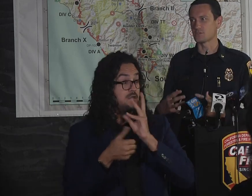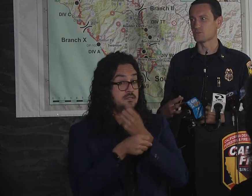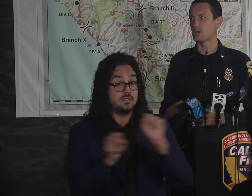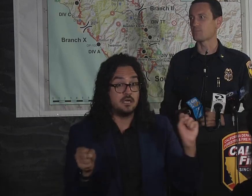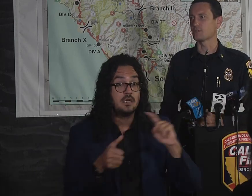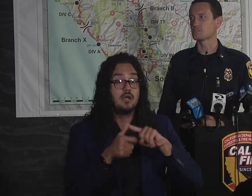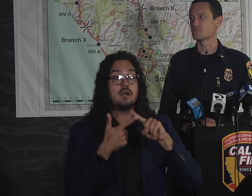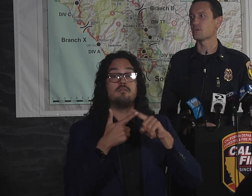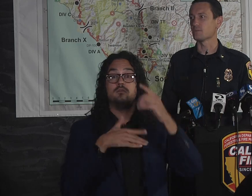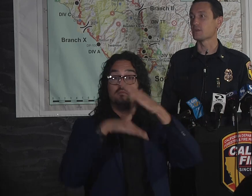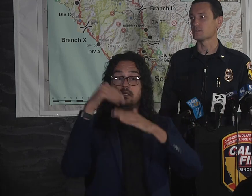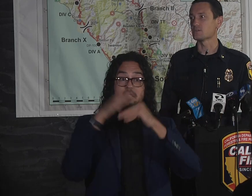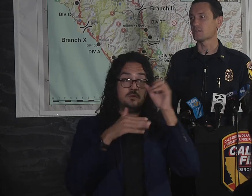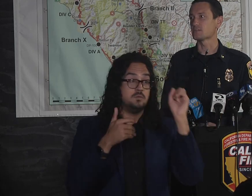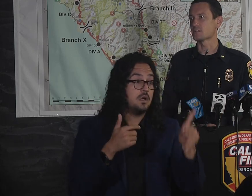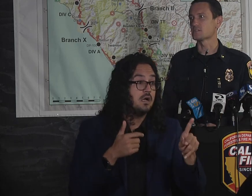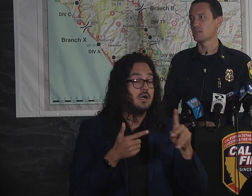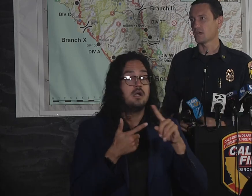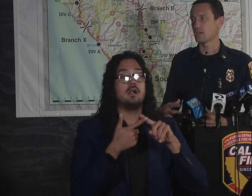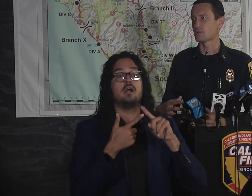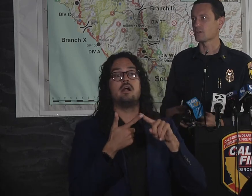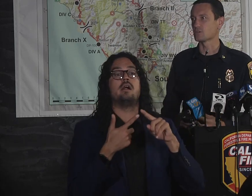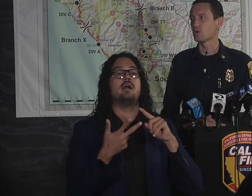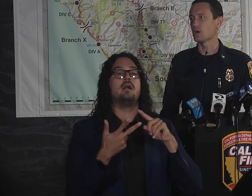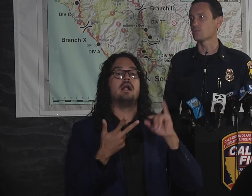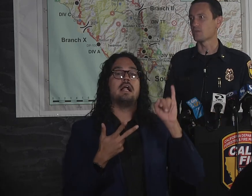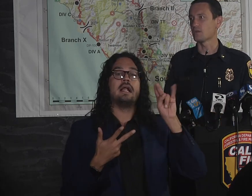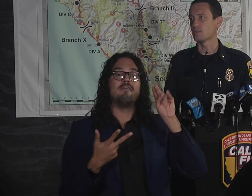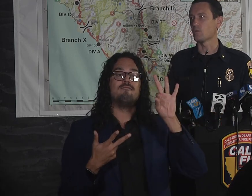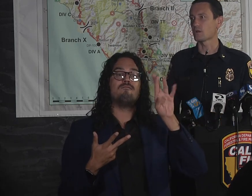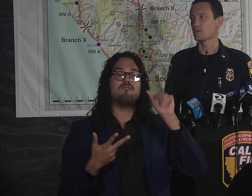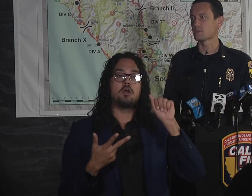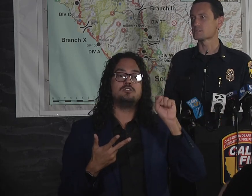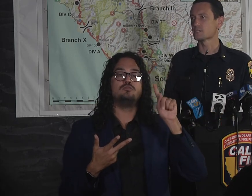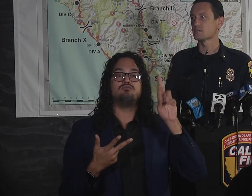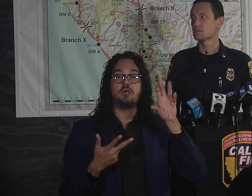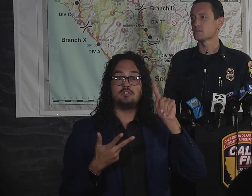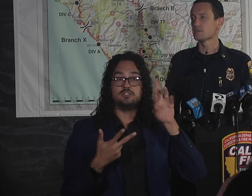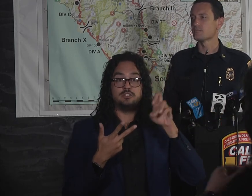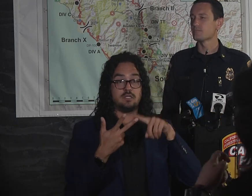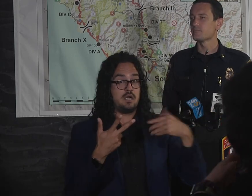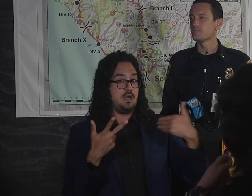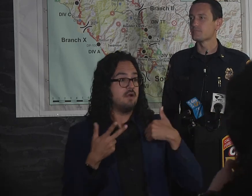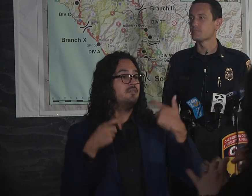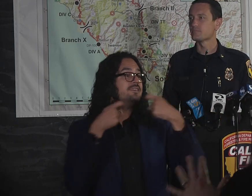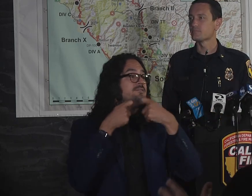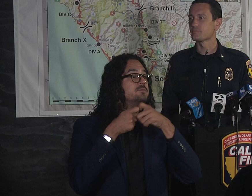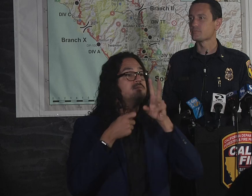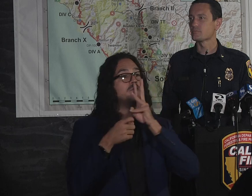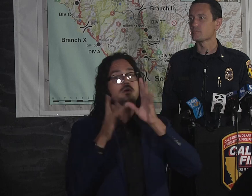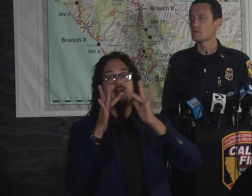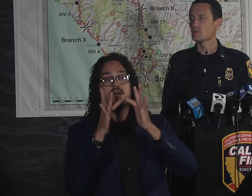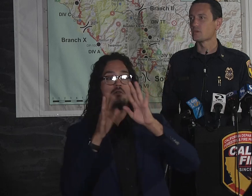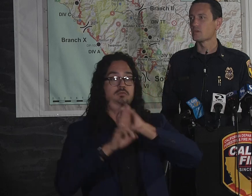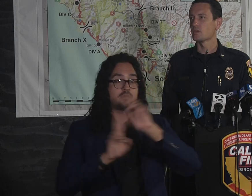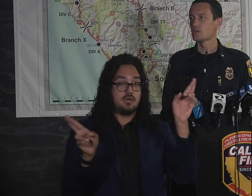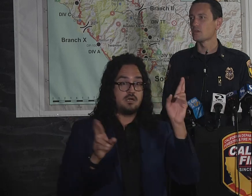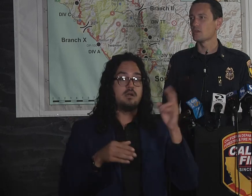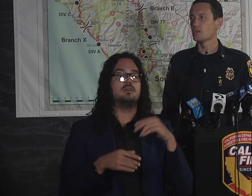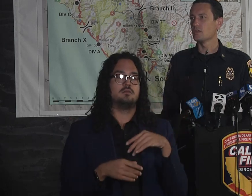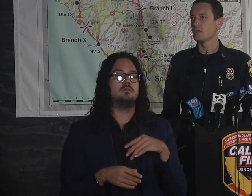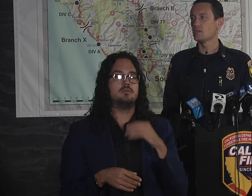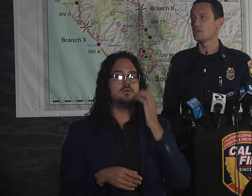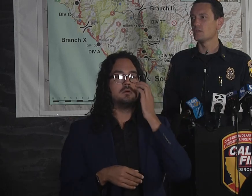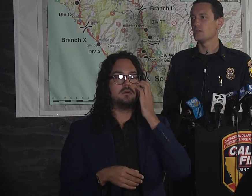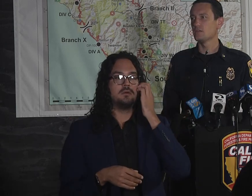conversations and those operations have already begun. So yes, there is integration going on with the water companies. Any idea when they might be able to get up there to make